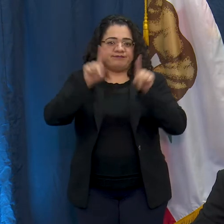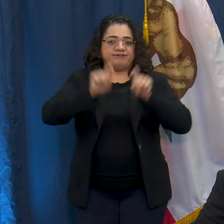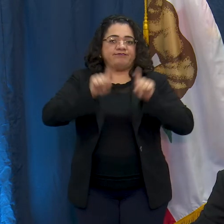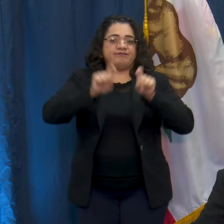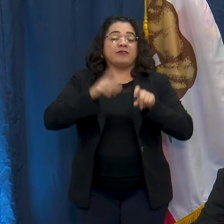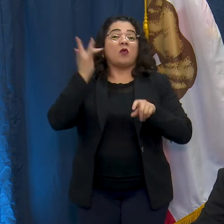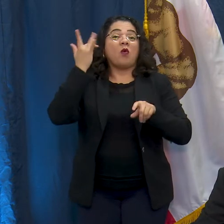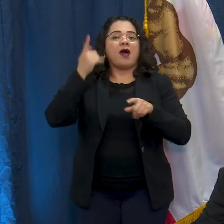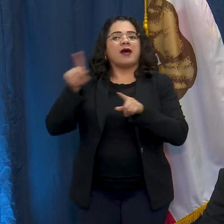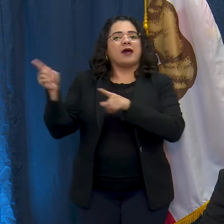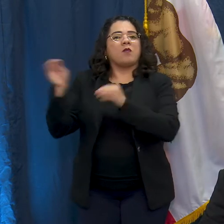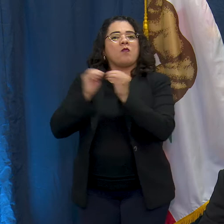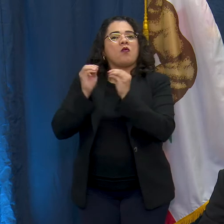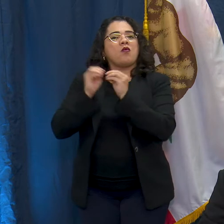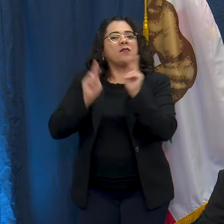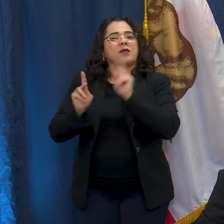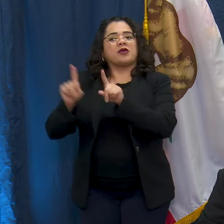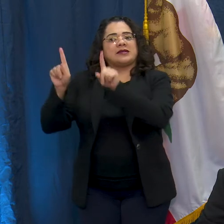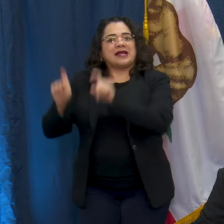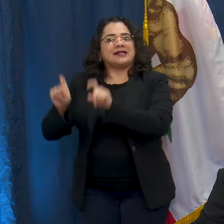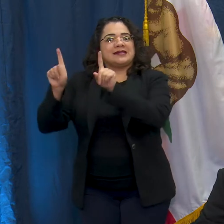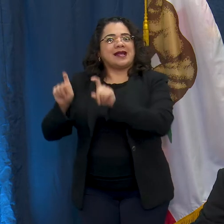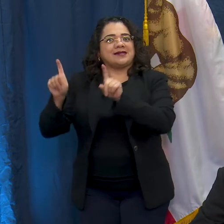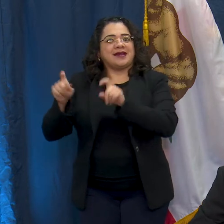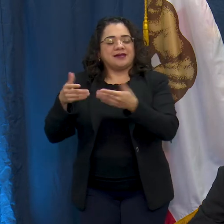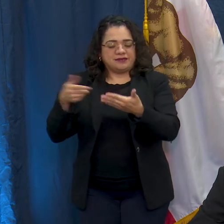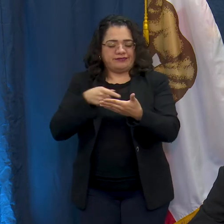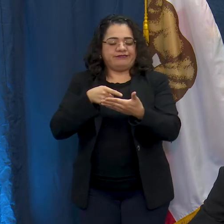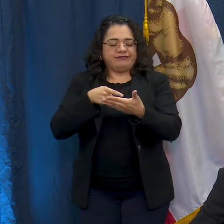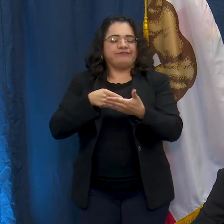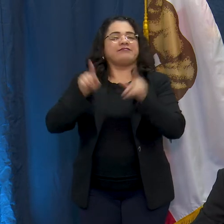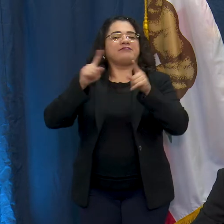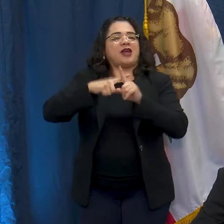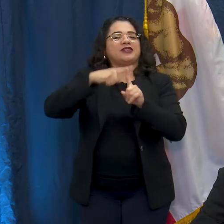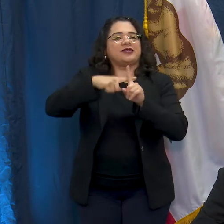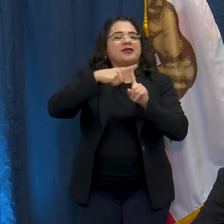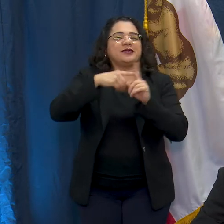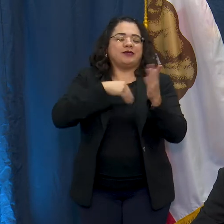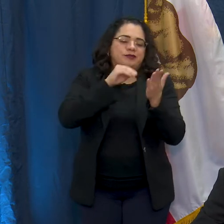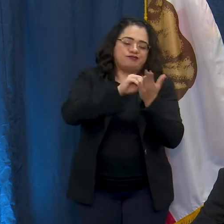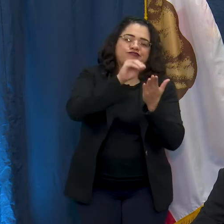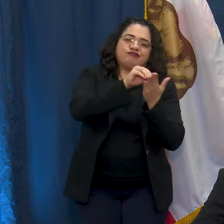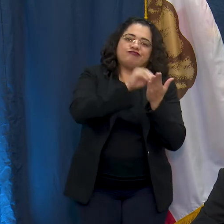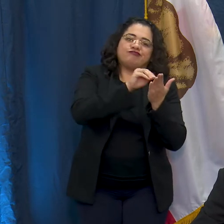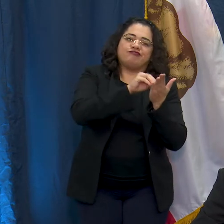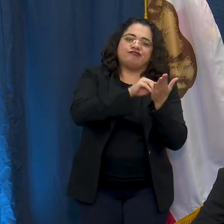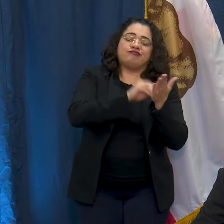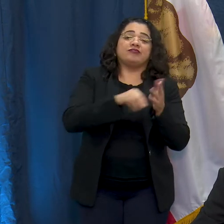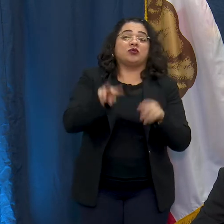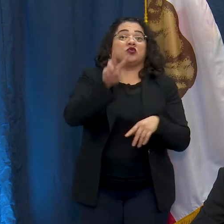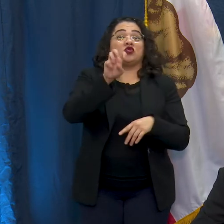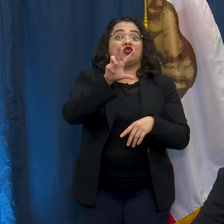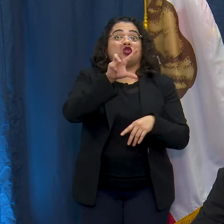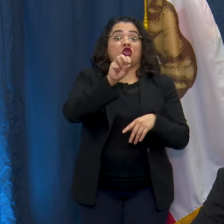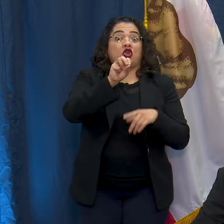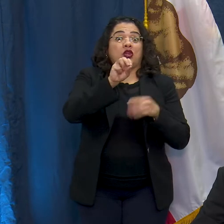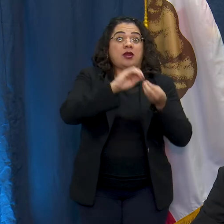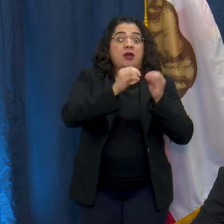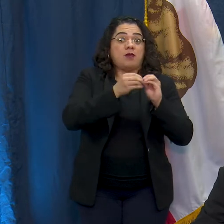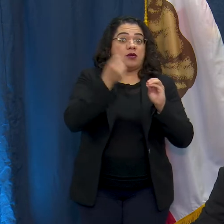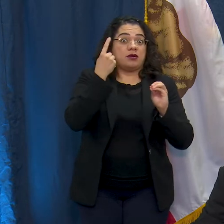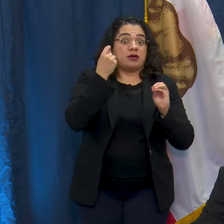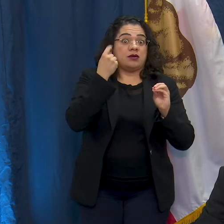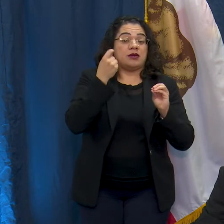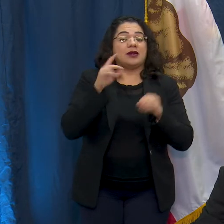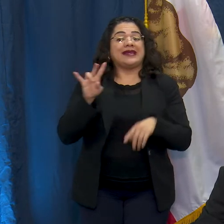are positive. The good news of that 230 number is that about 70 of